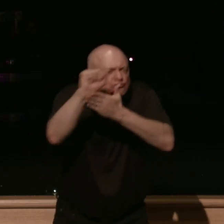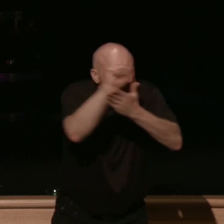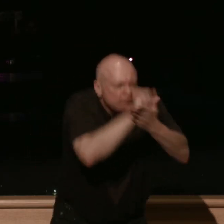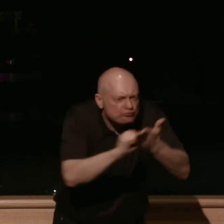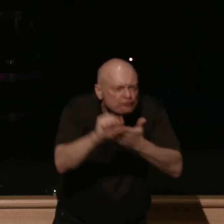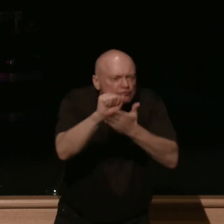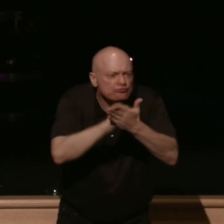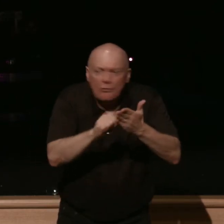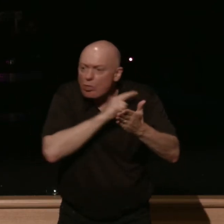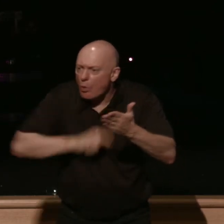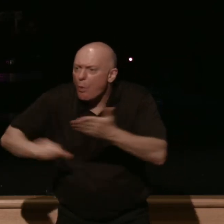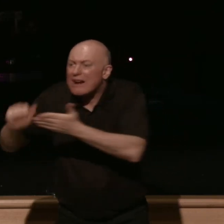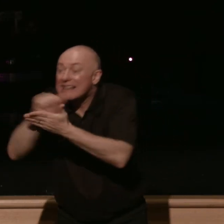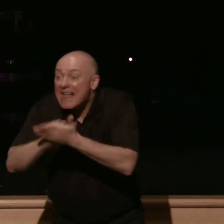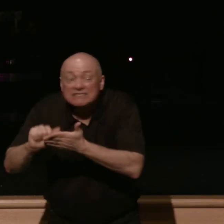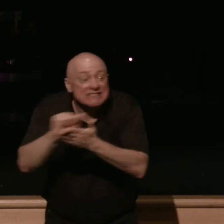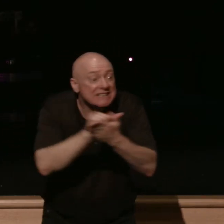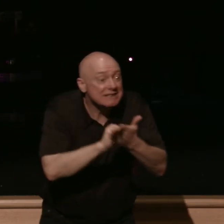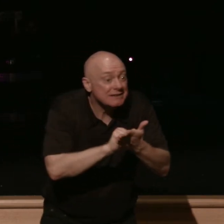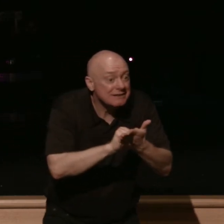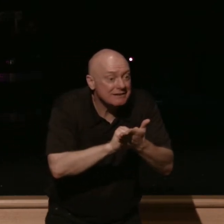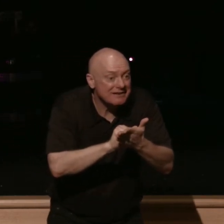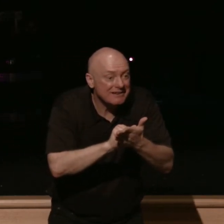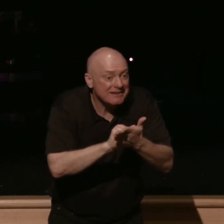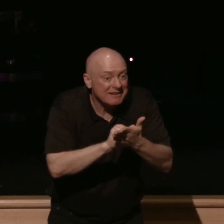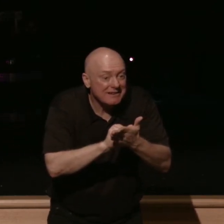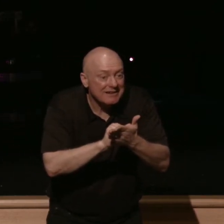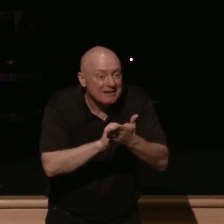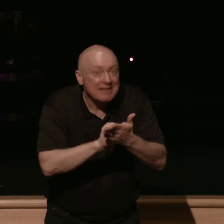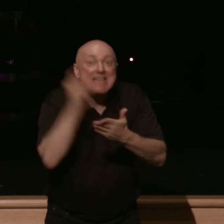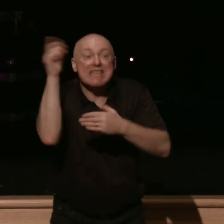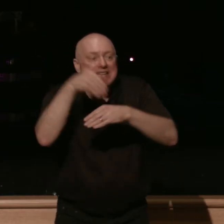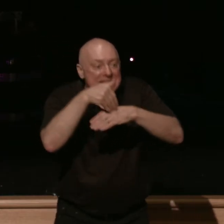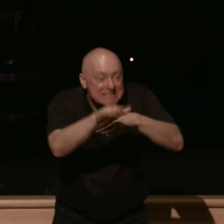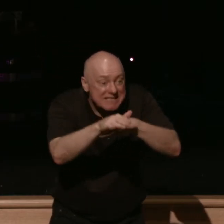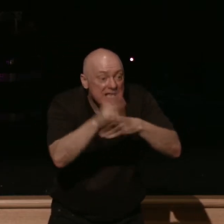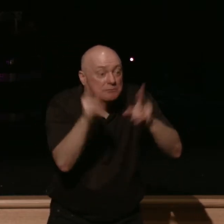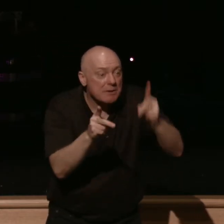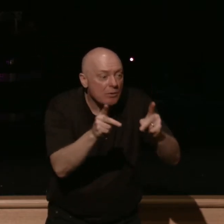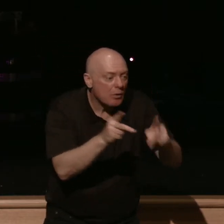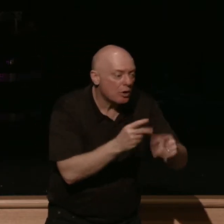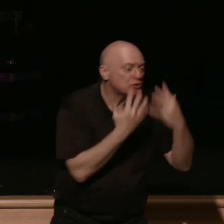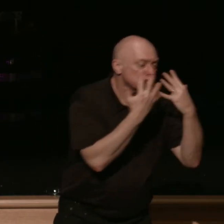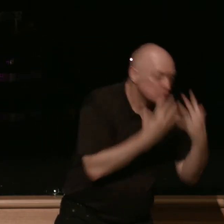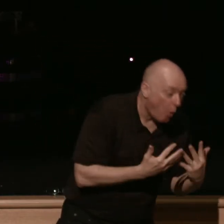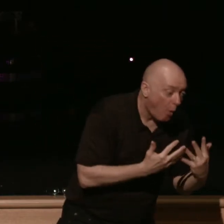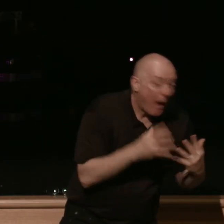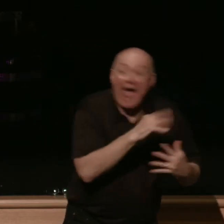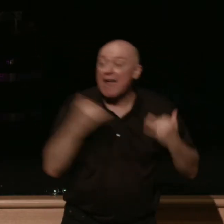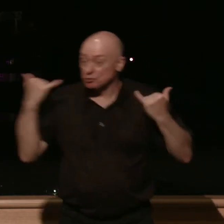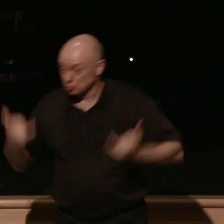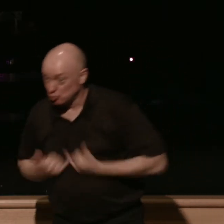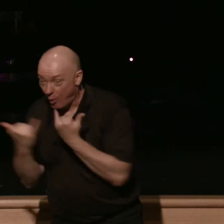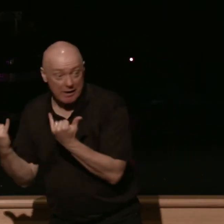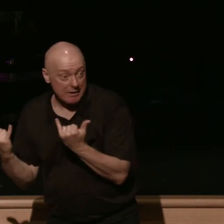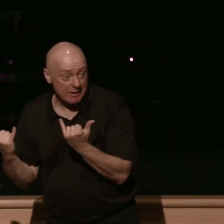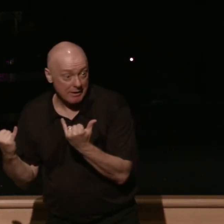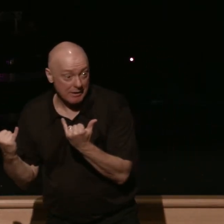lord is cleansing he sends them both sorrows and joys in order to